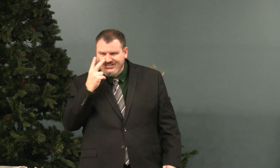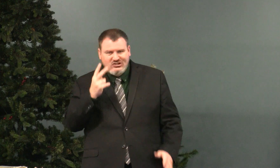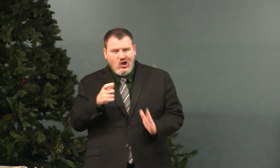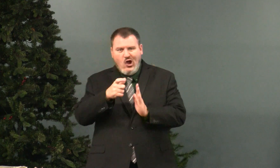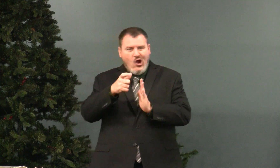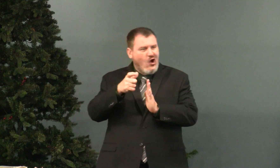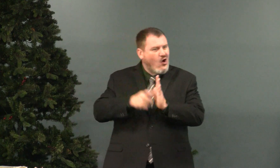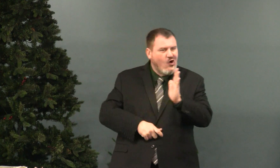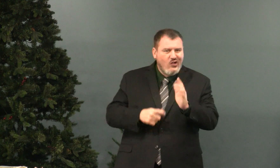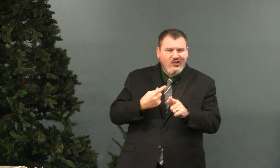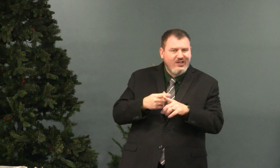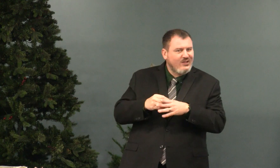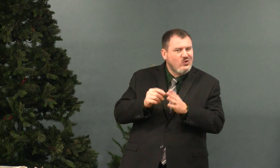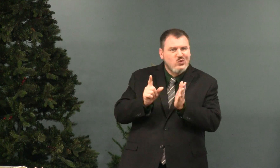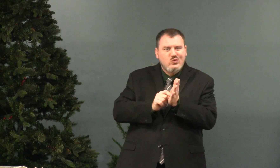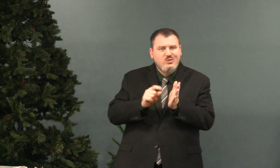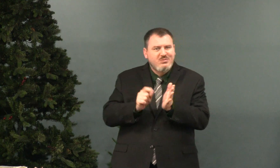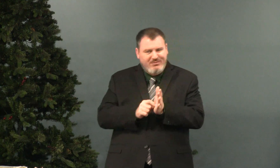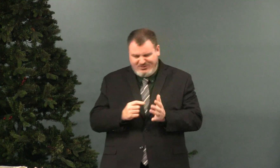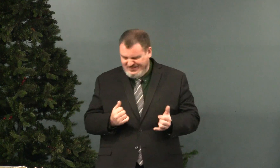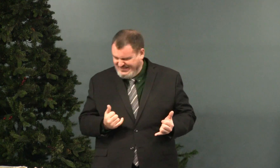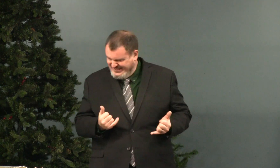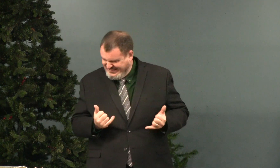I just recently saw an article from the newspaper.